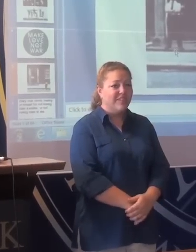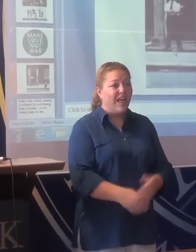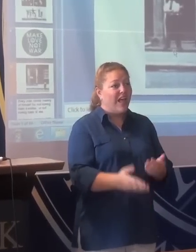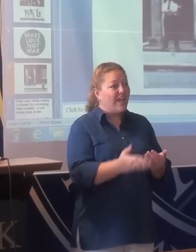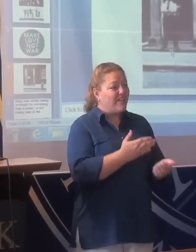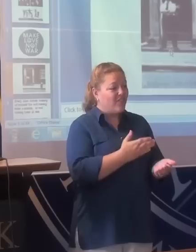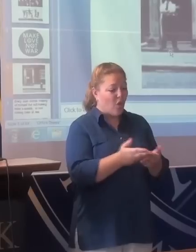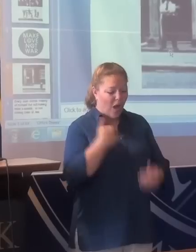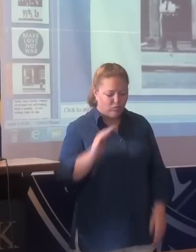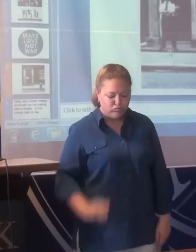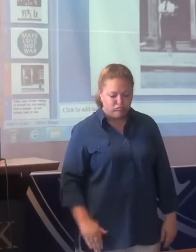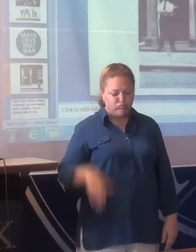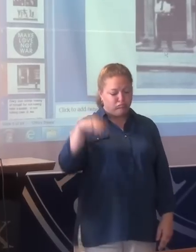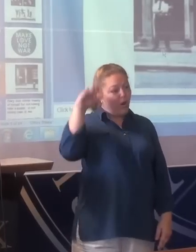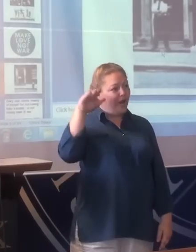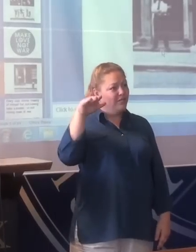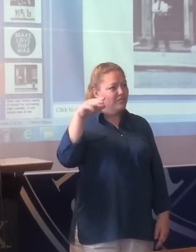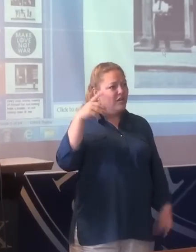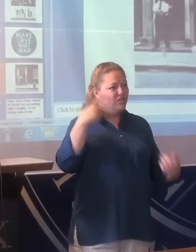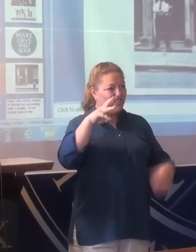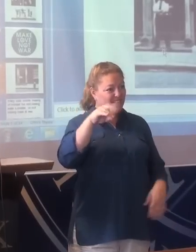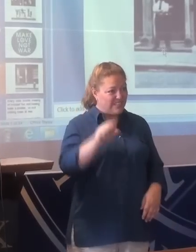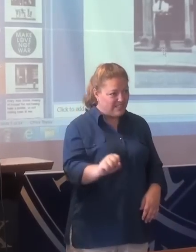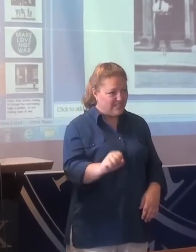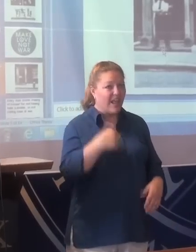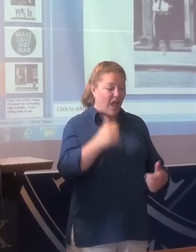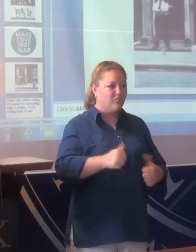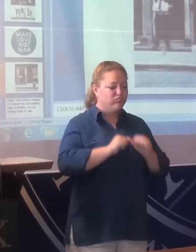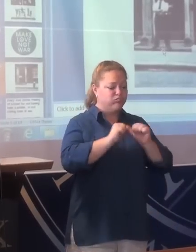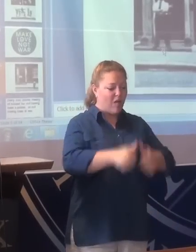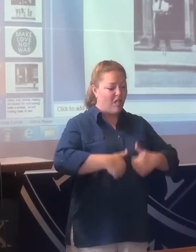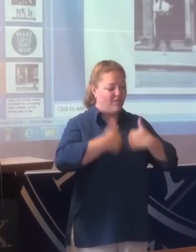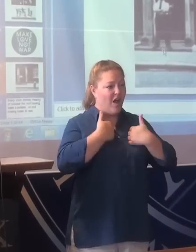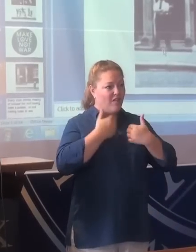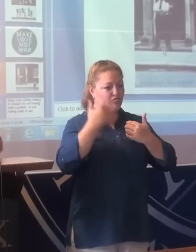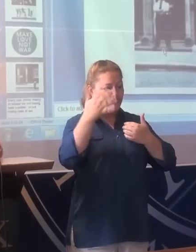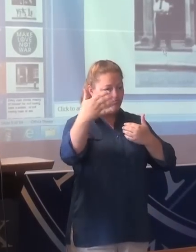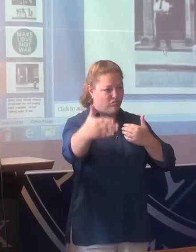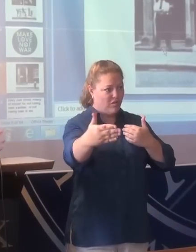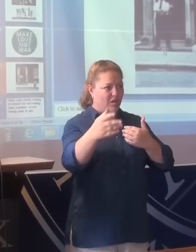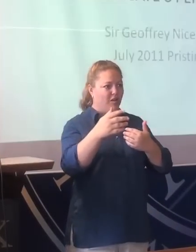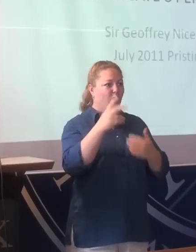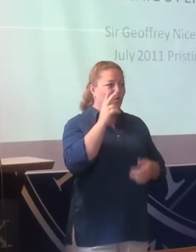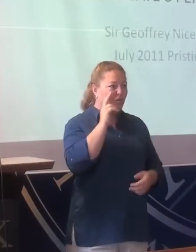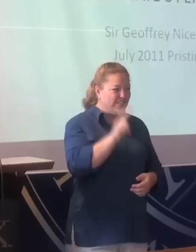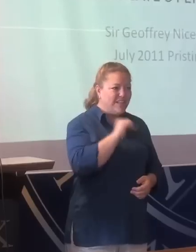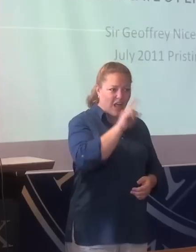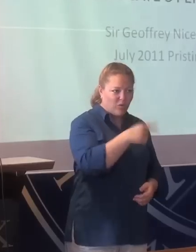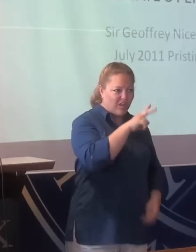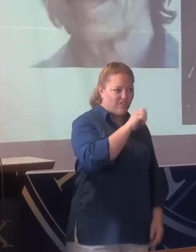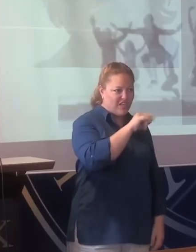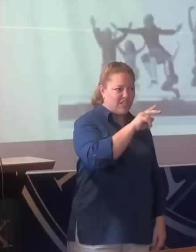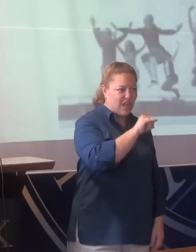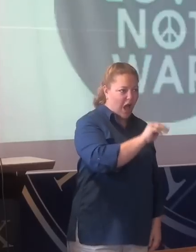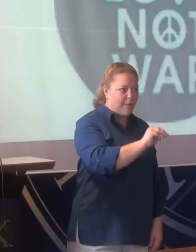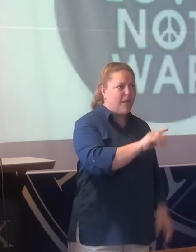that's the way I was brought up, and I've lived through the intervening decades, where we've seen, not just Vietnam, but all sorts